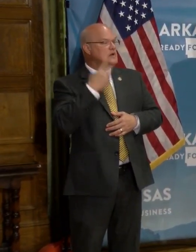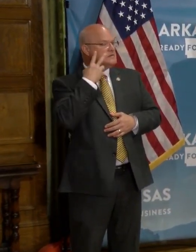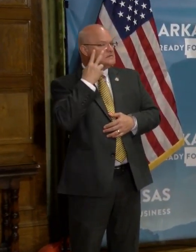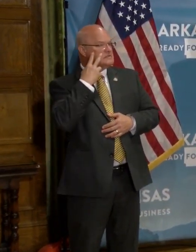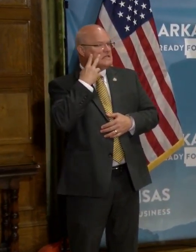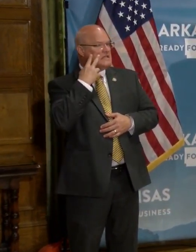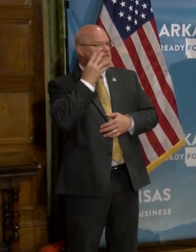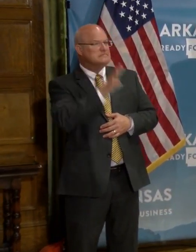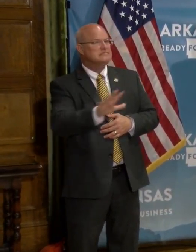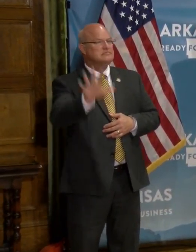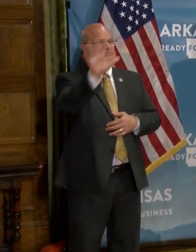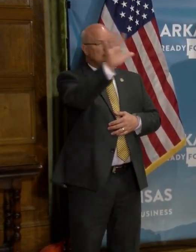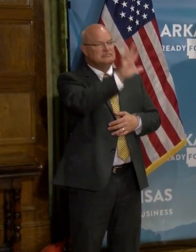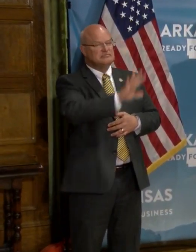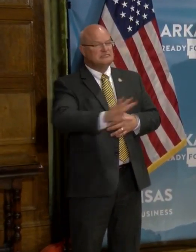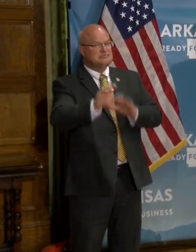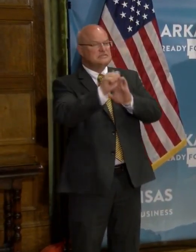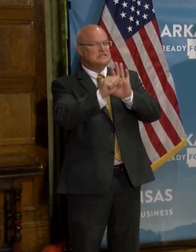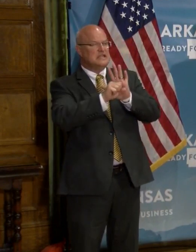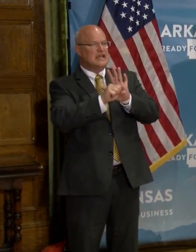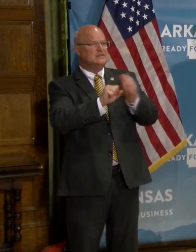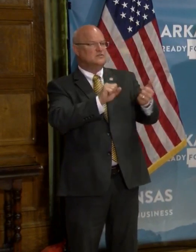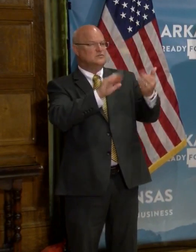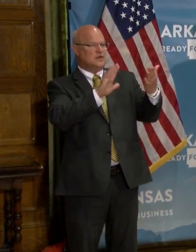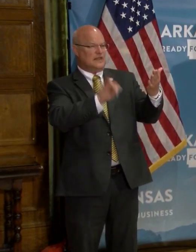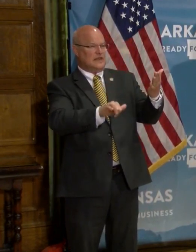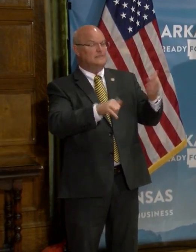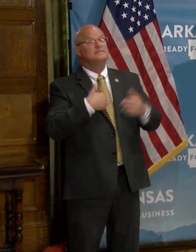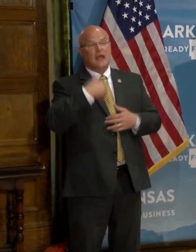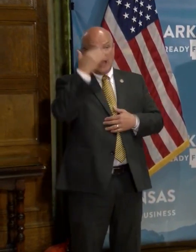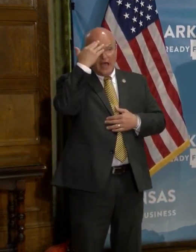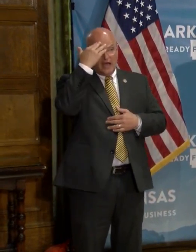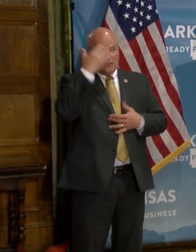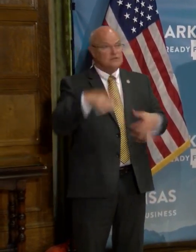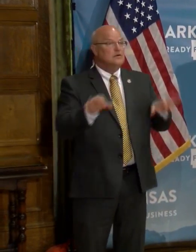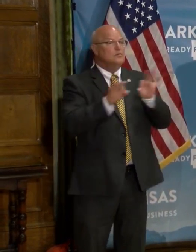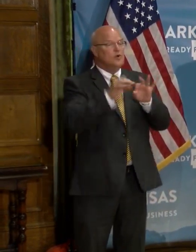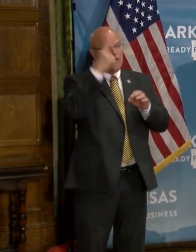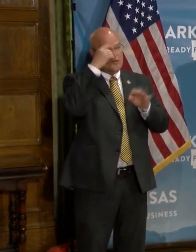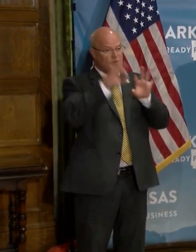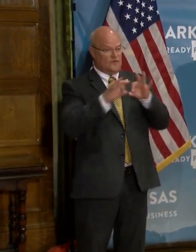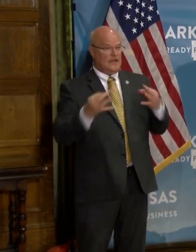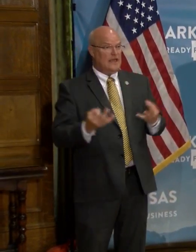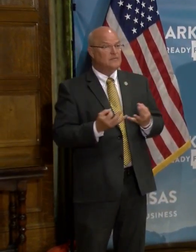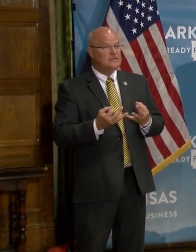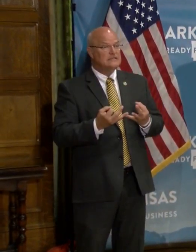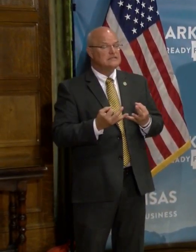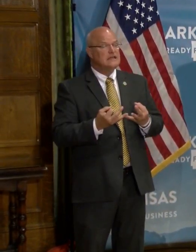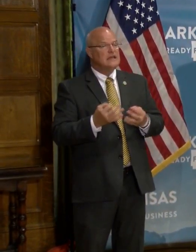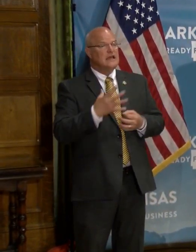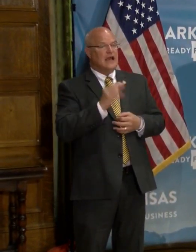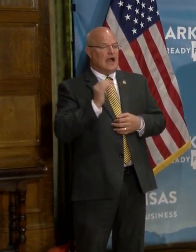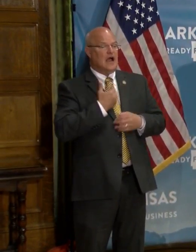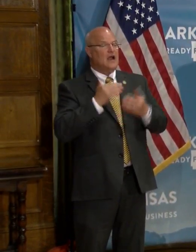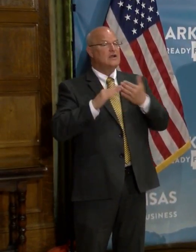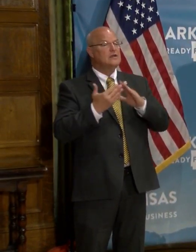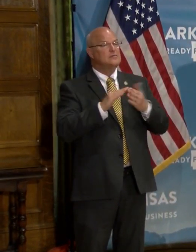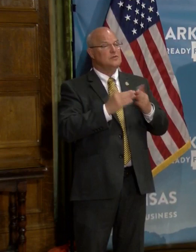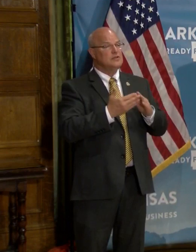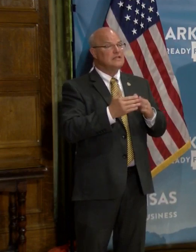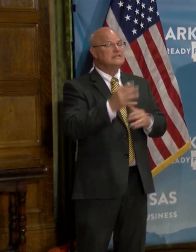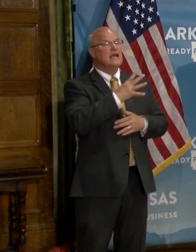are as a state, uh, to address that. I know how this is important for our families, uh, our communities,